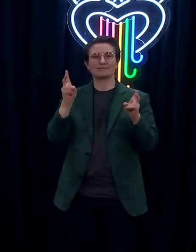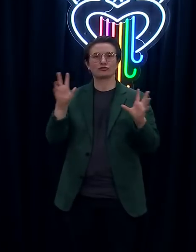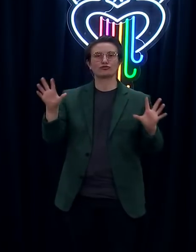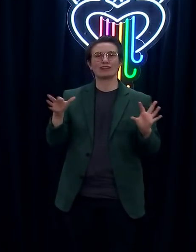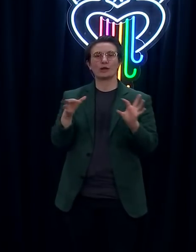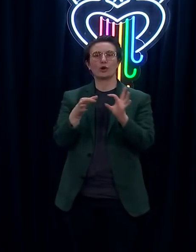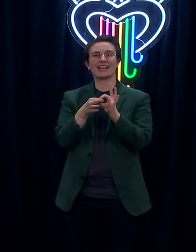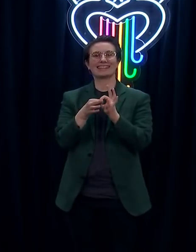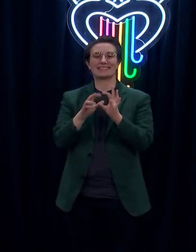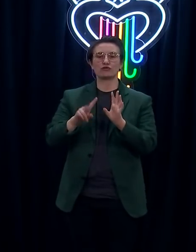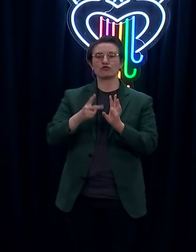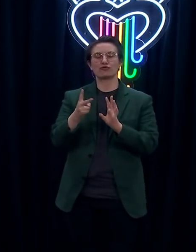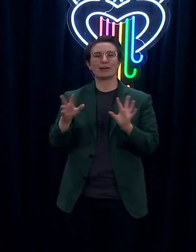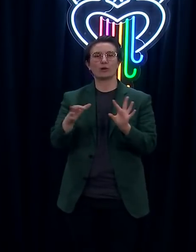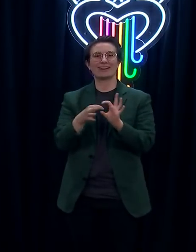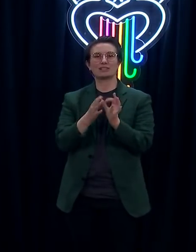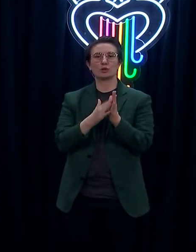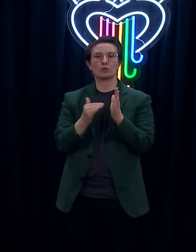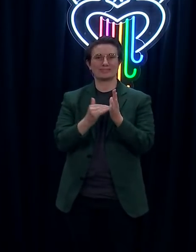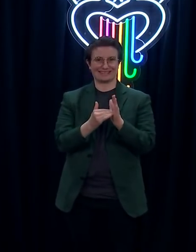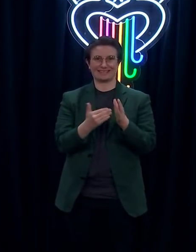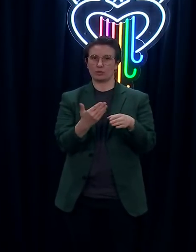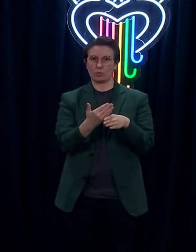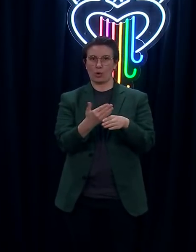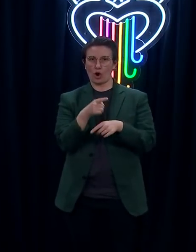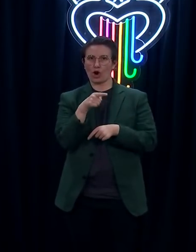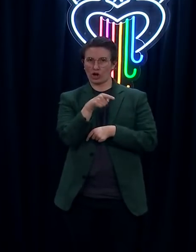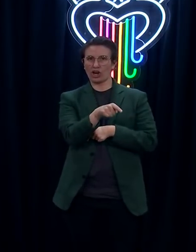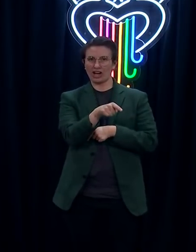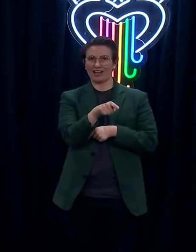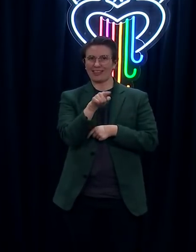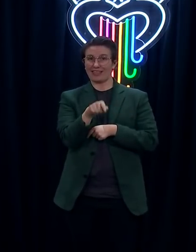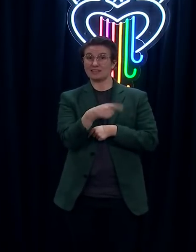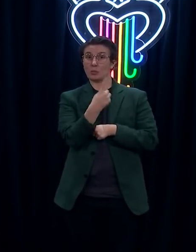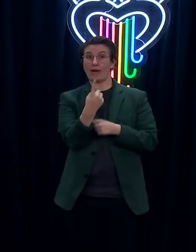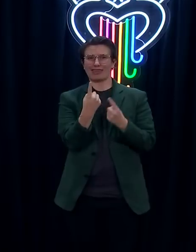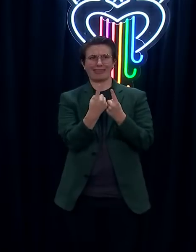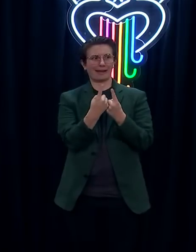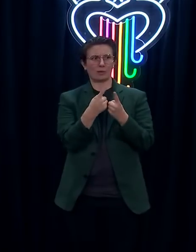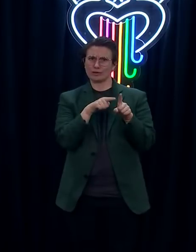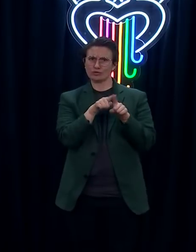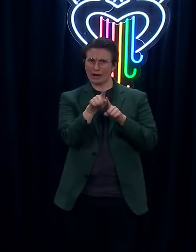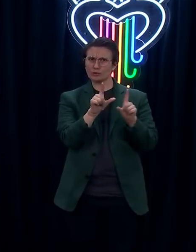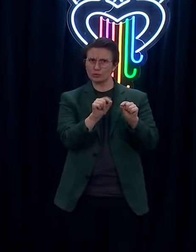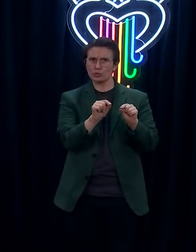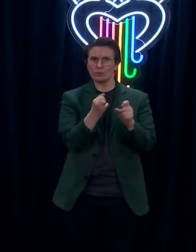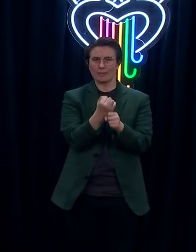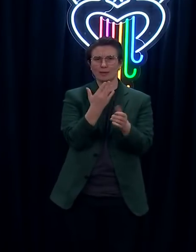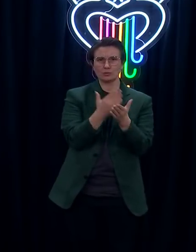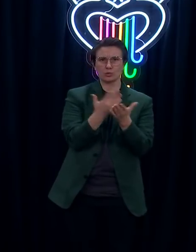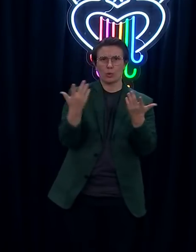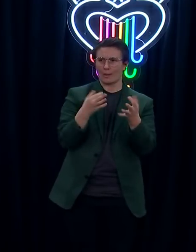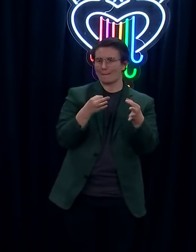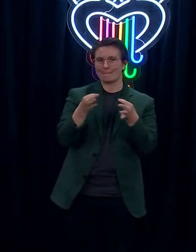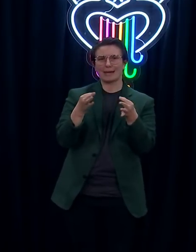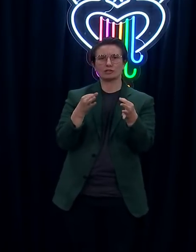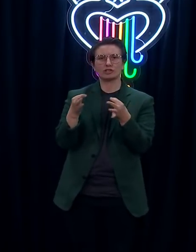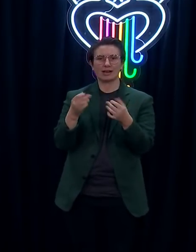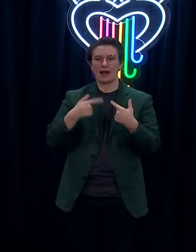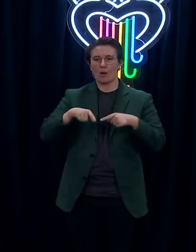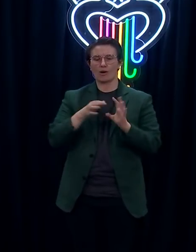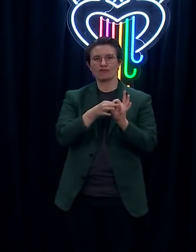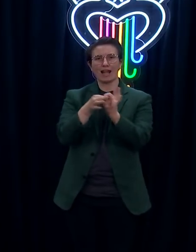still working on this year is a self-isolation pilot. So essentially, taking quarantine into a very tightly managed and controlled